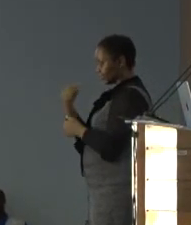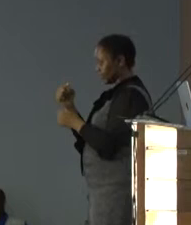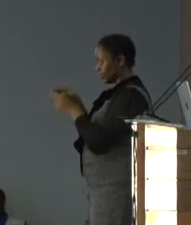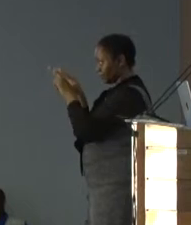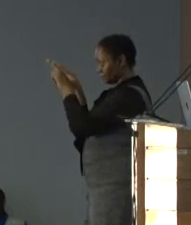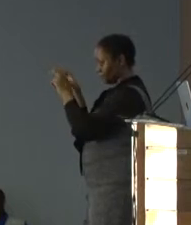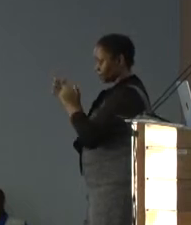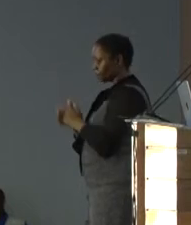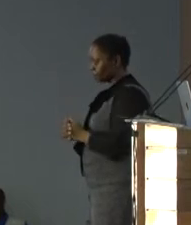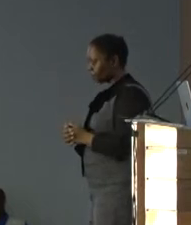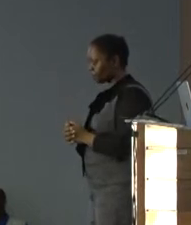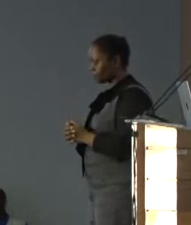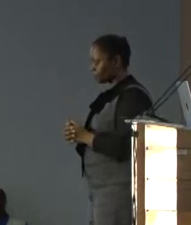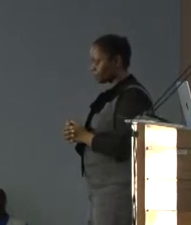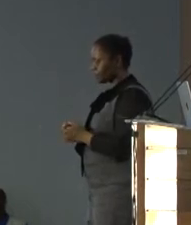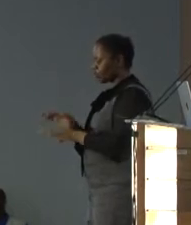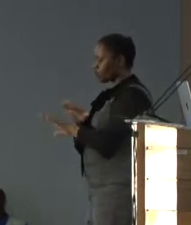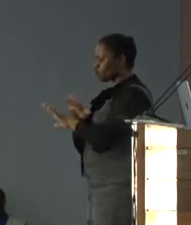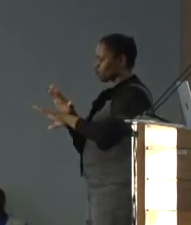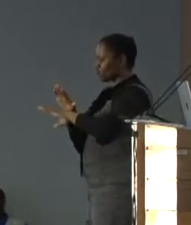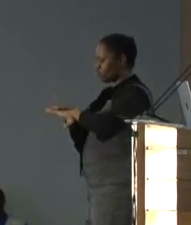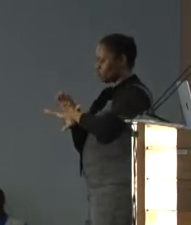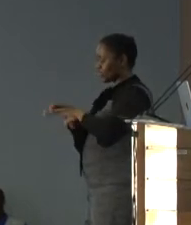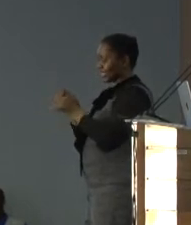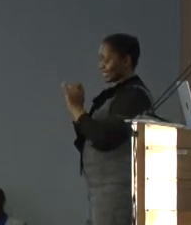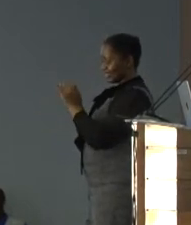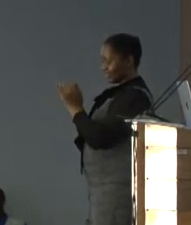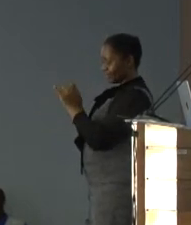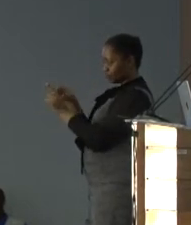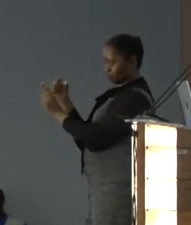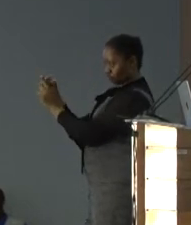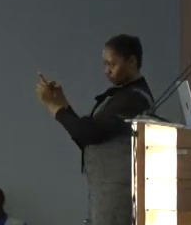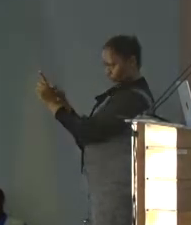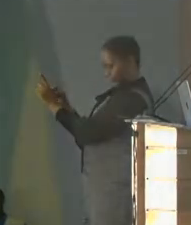in no more than 11 words.